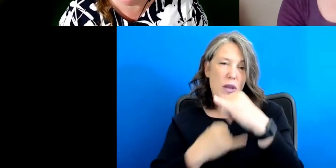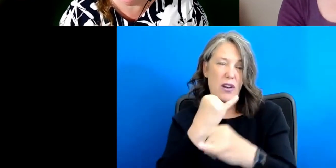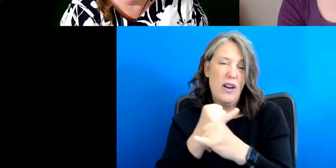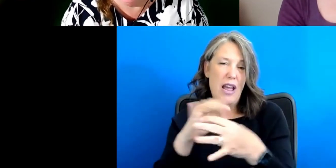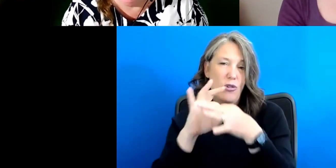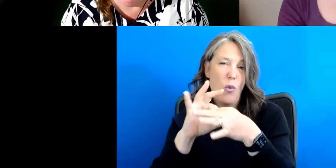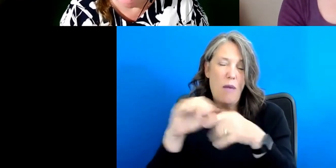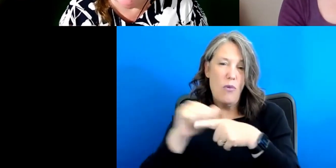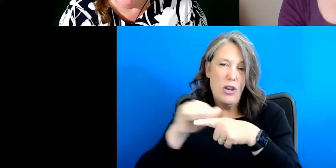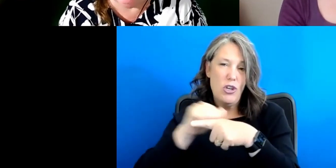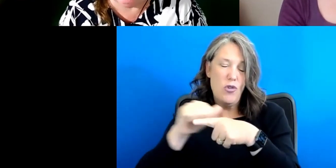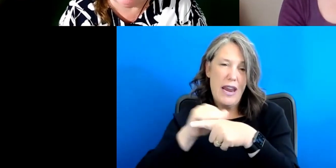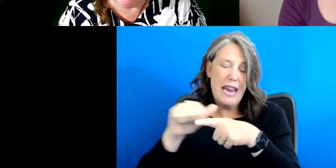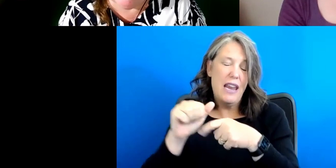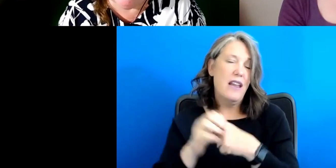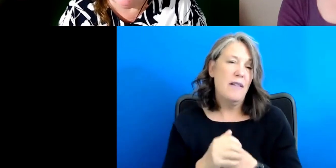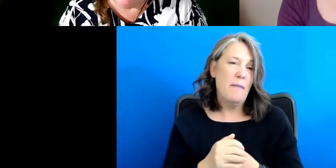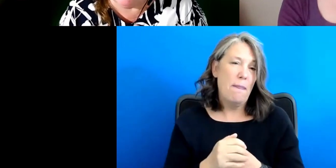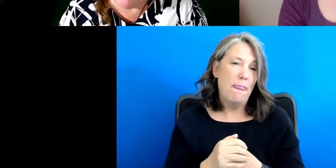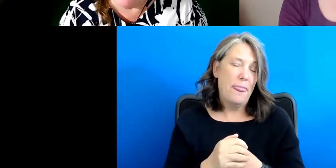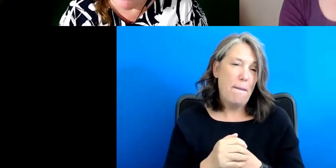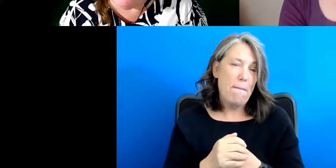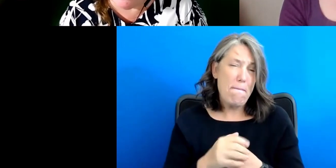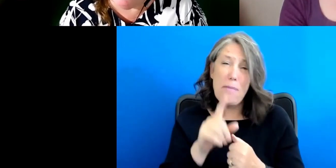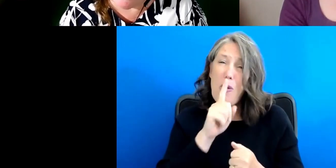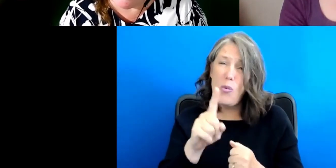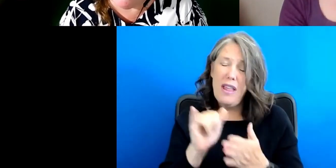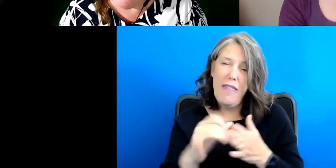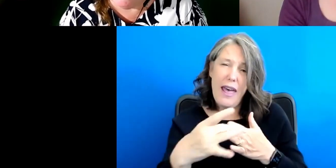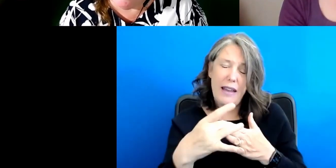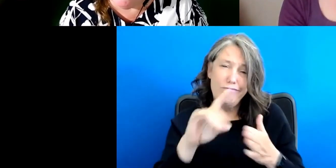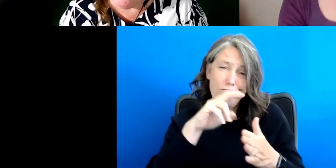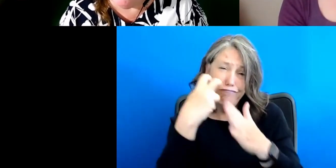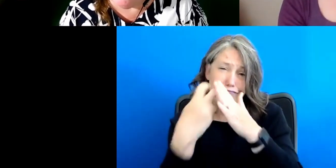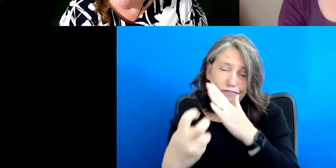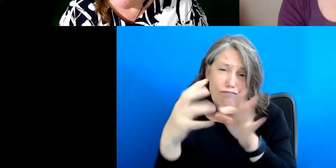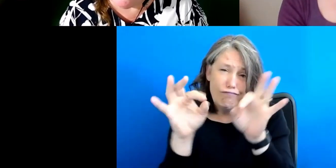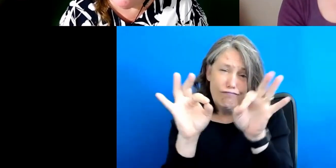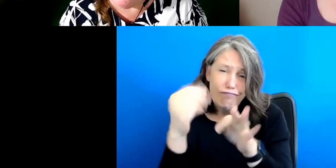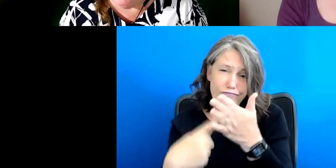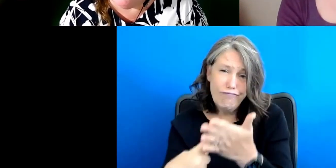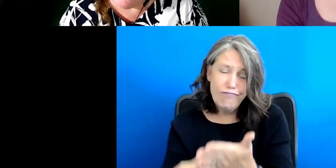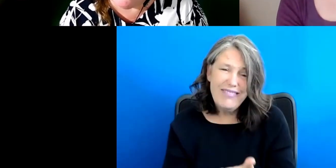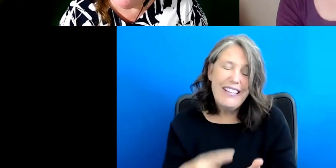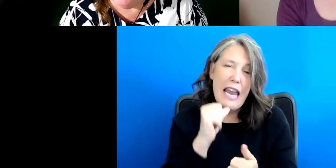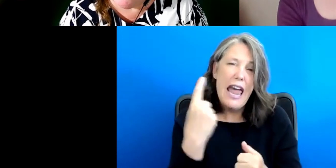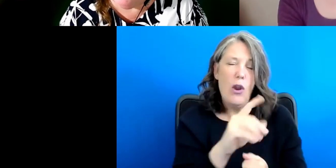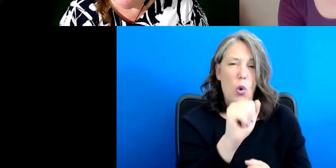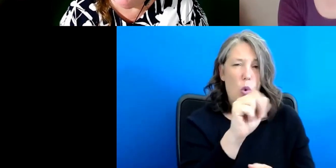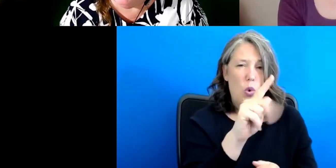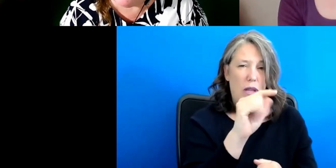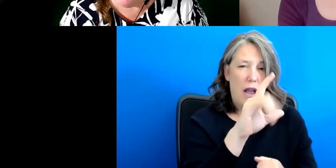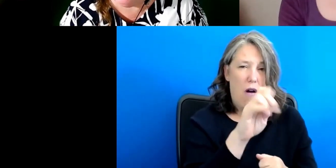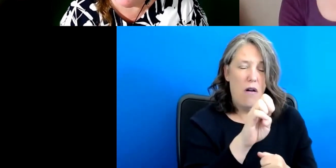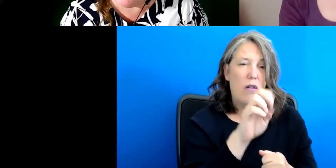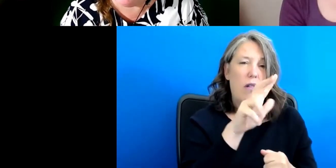training. Um, and it, it really dives deep into, you know, not just article 32, but how